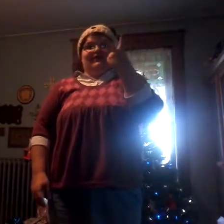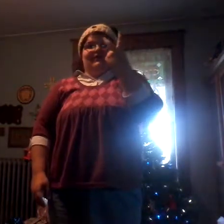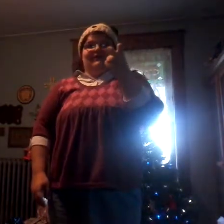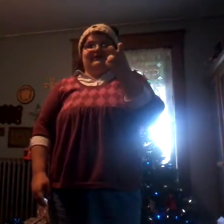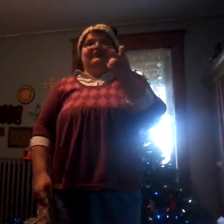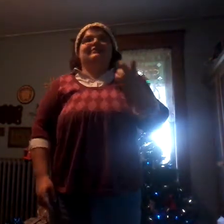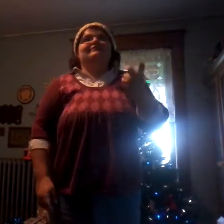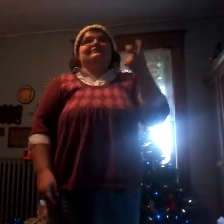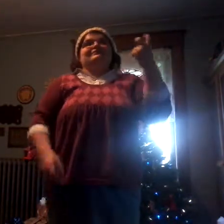six